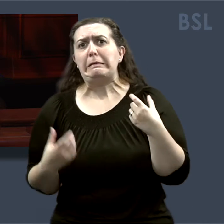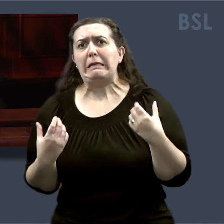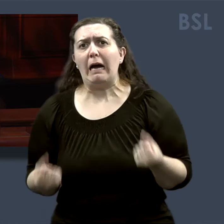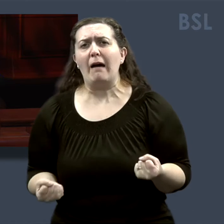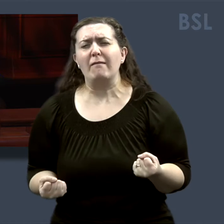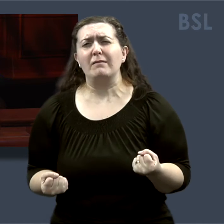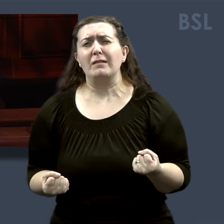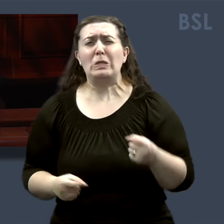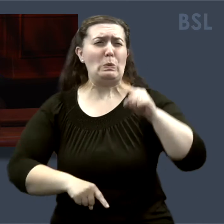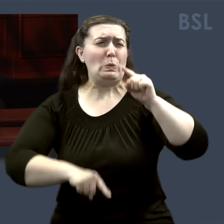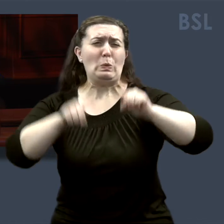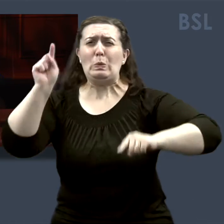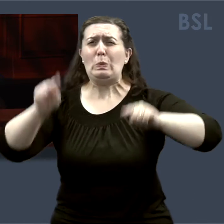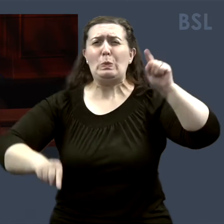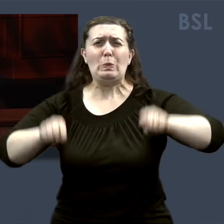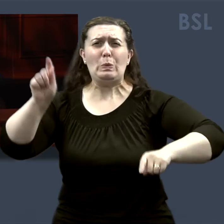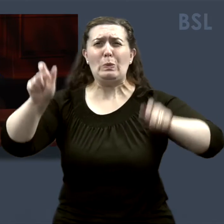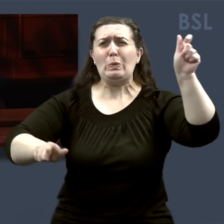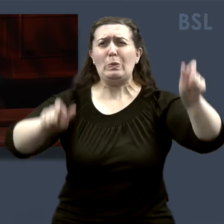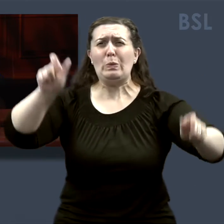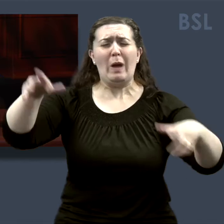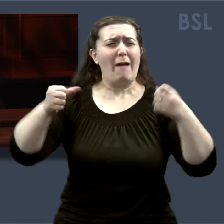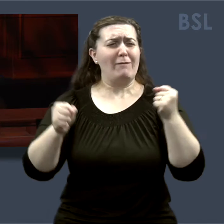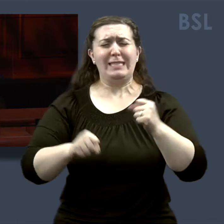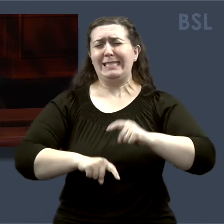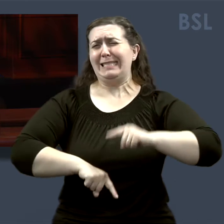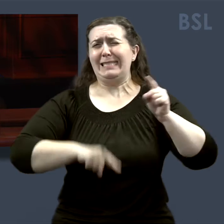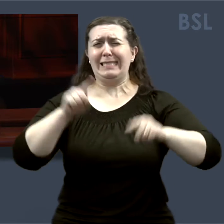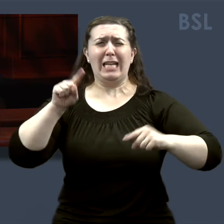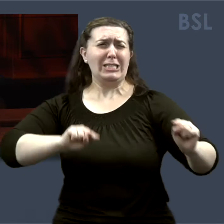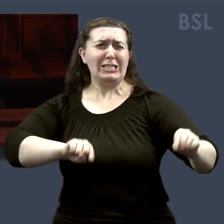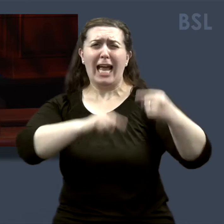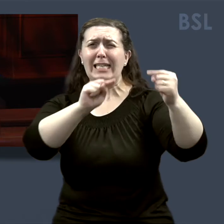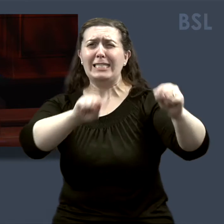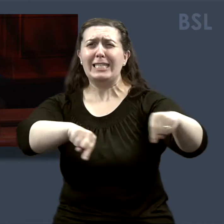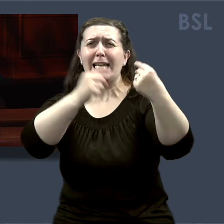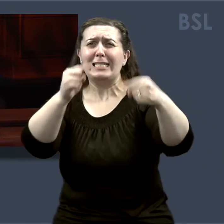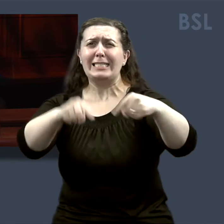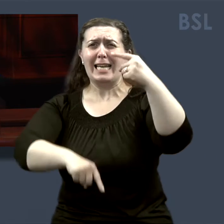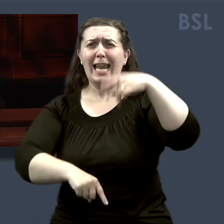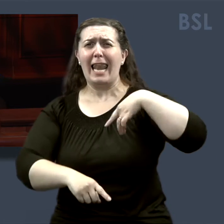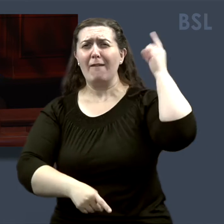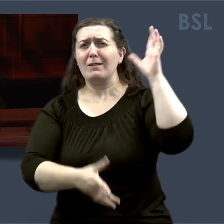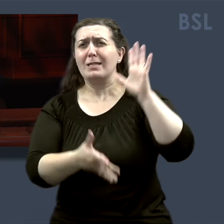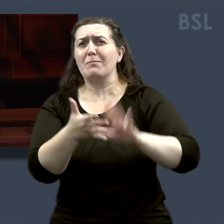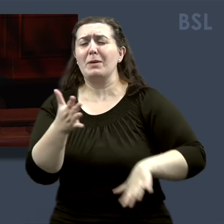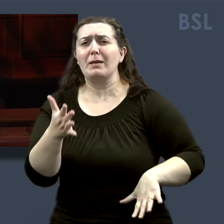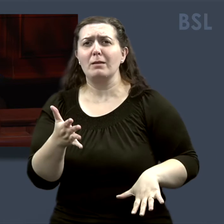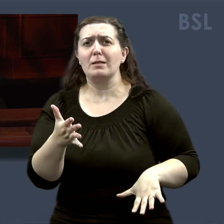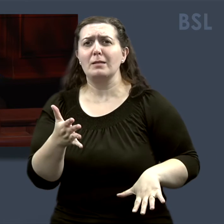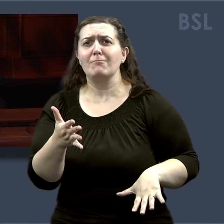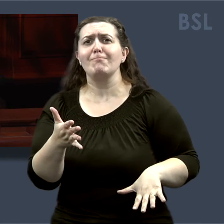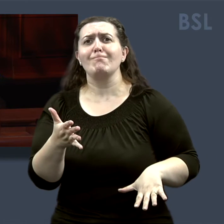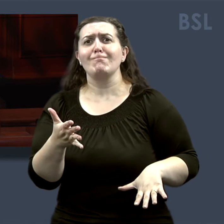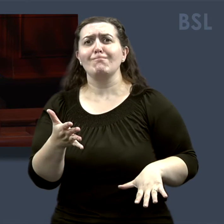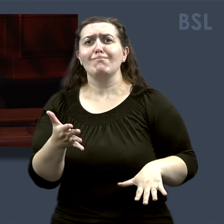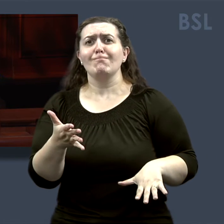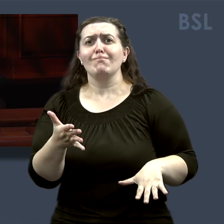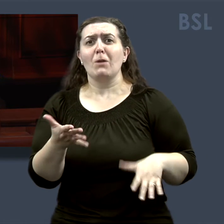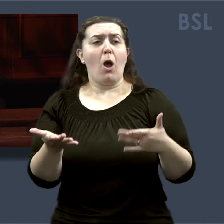and so many others dealing with a wide variety of challenging life experiences, often even those